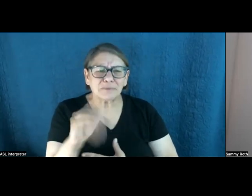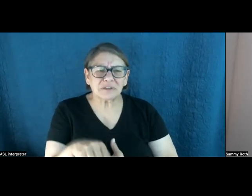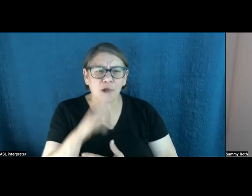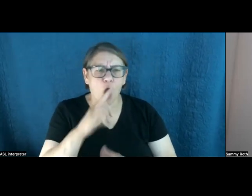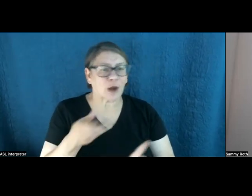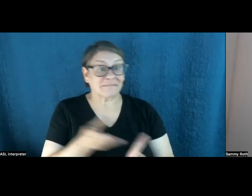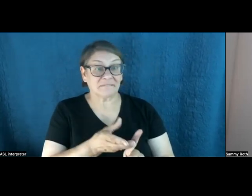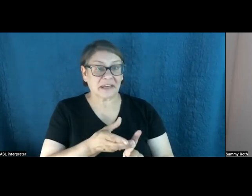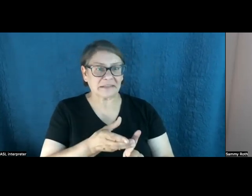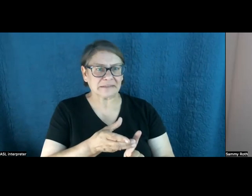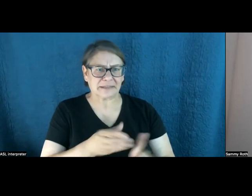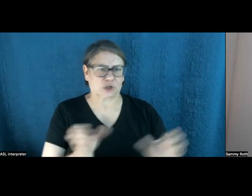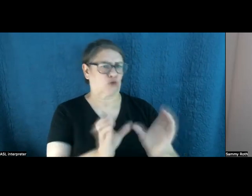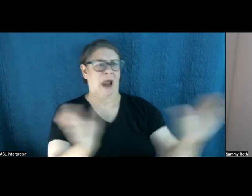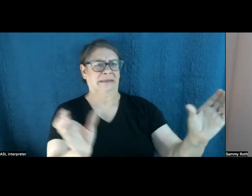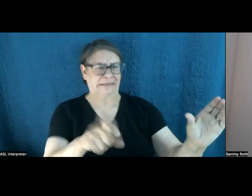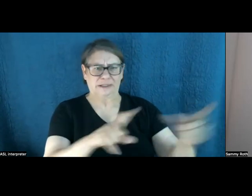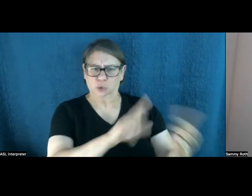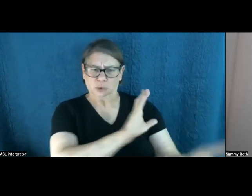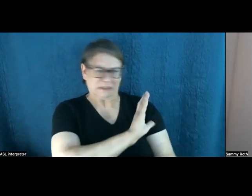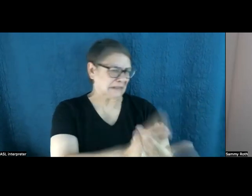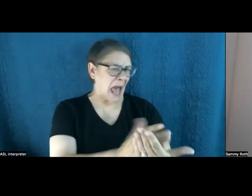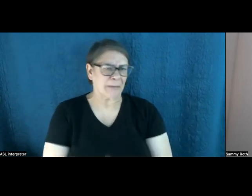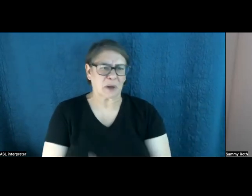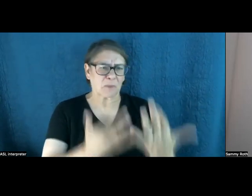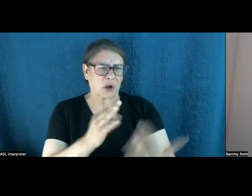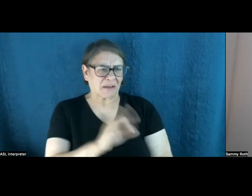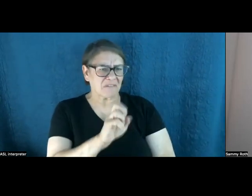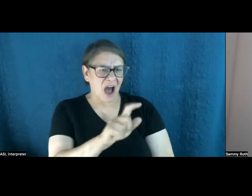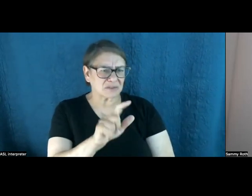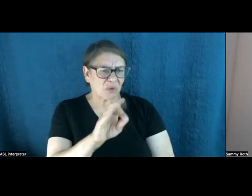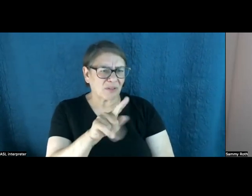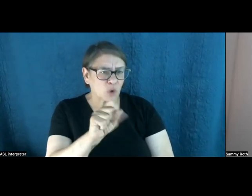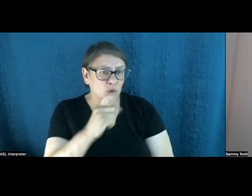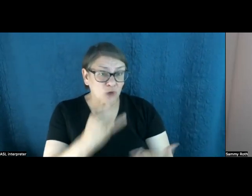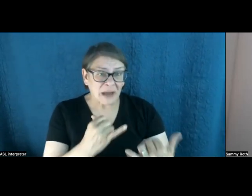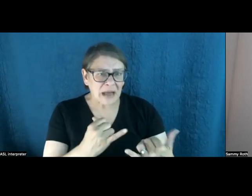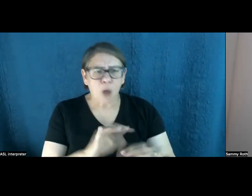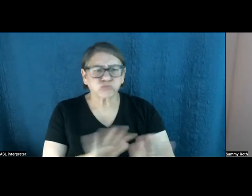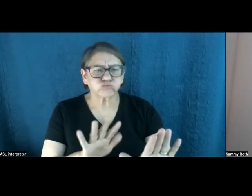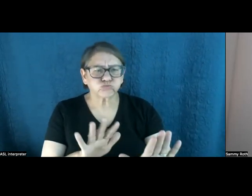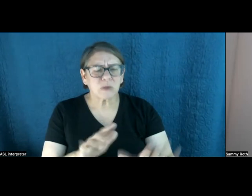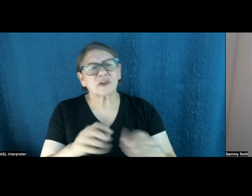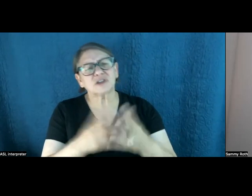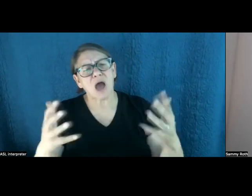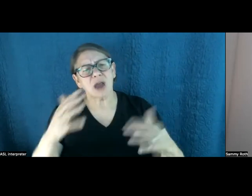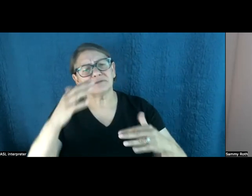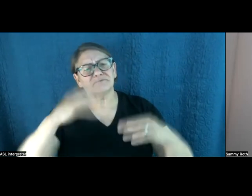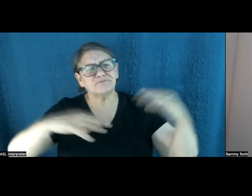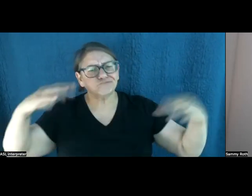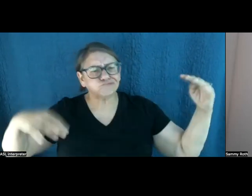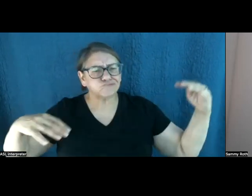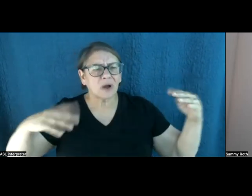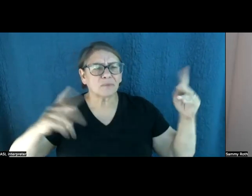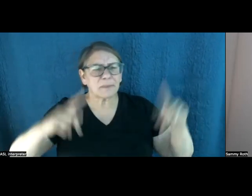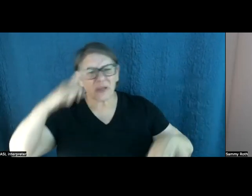that climate change is a crisis and that we need to stop burning fossil fuels immediately. There's a range of views about how bad is this and what should we do